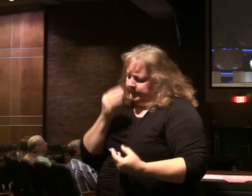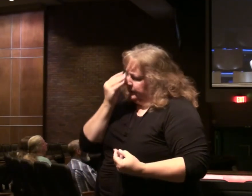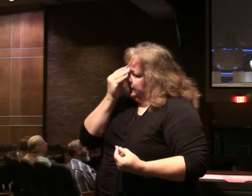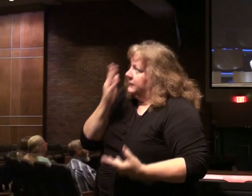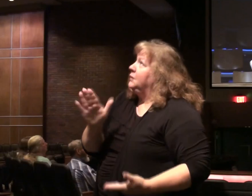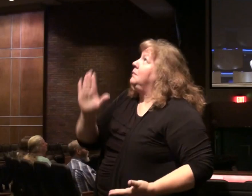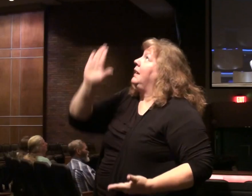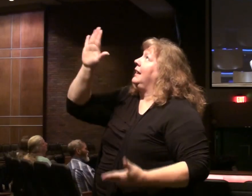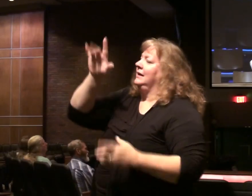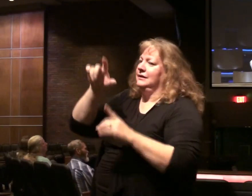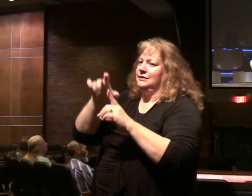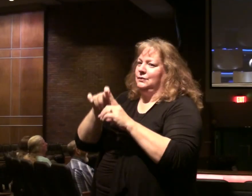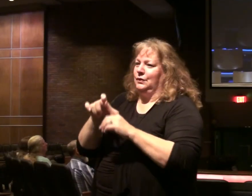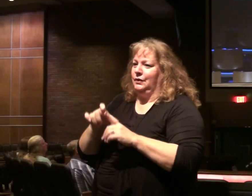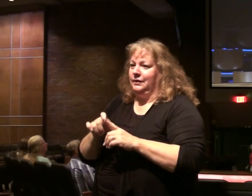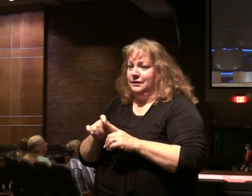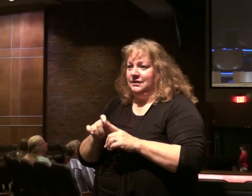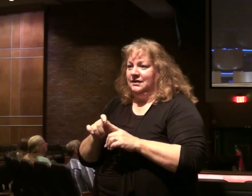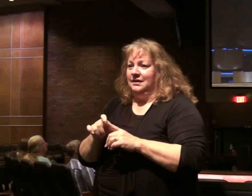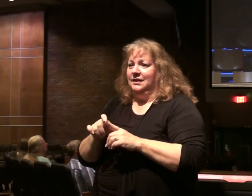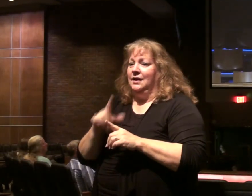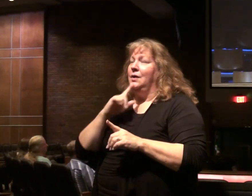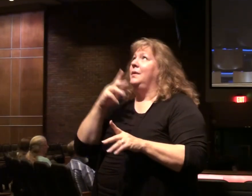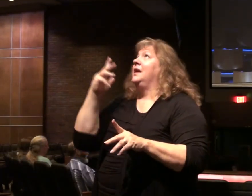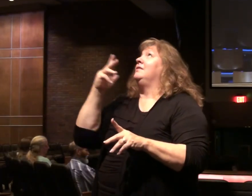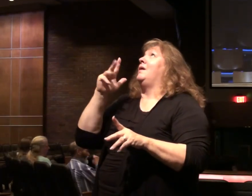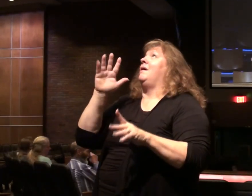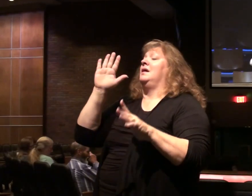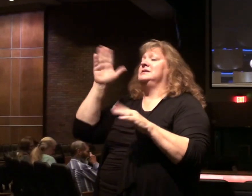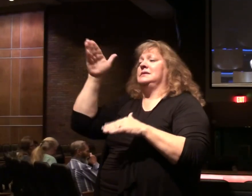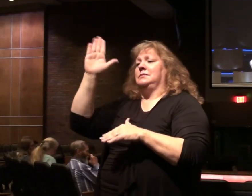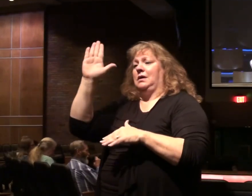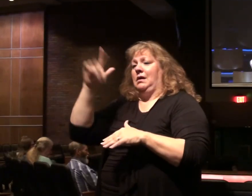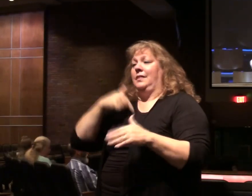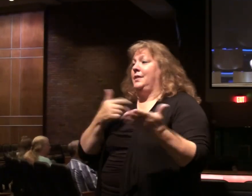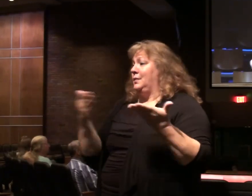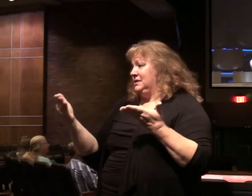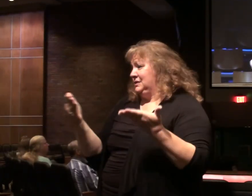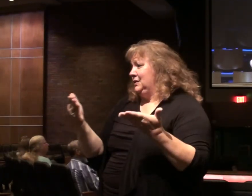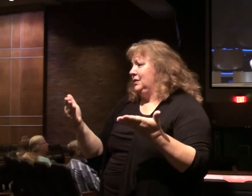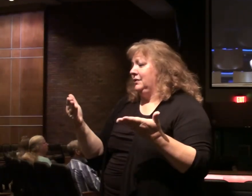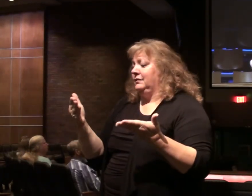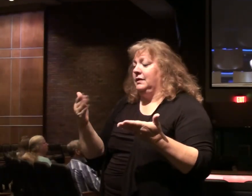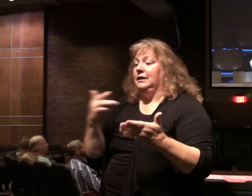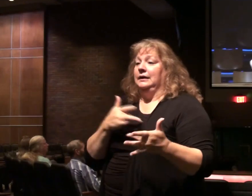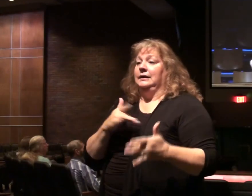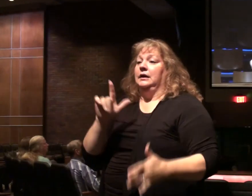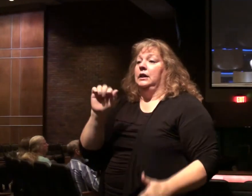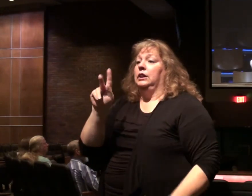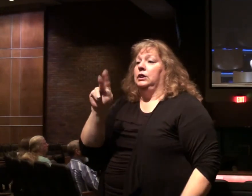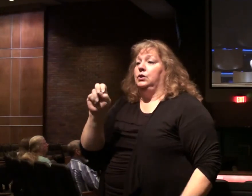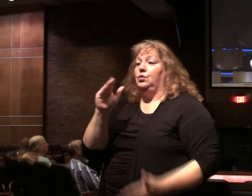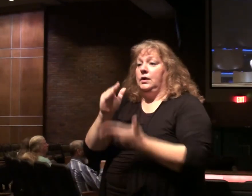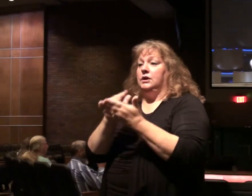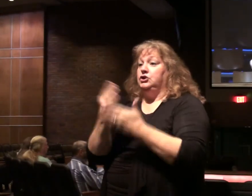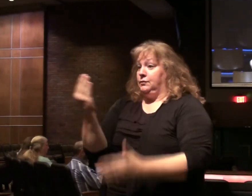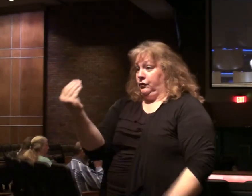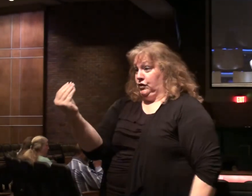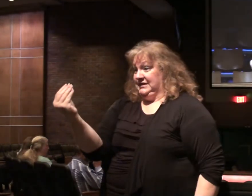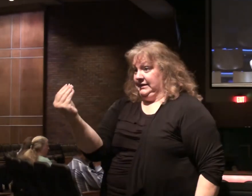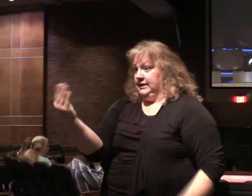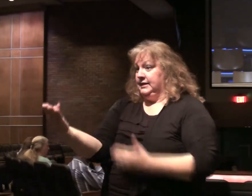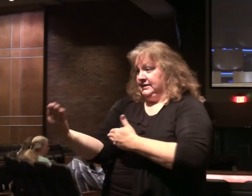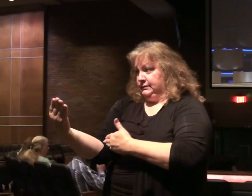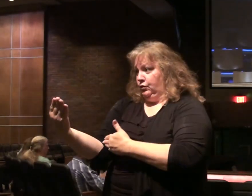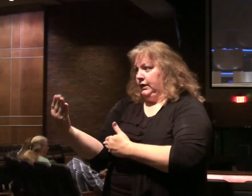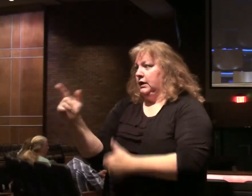to his word. The great and awesome God we serve. Our main text this morning is going to be Luke chapter 14. So go in your Bibles